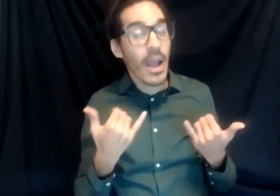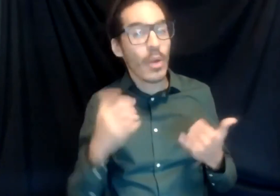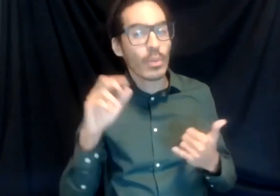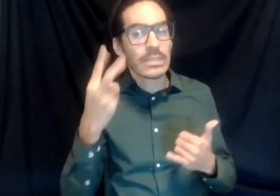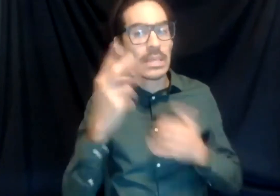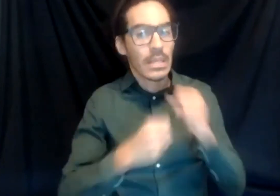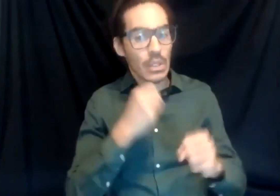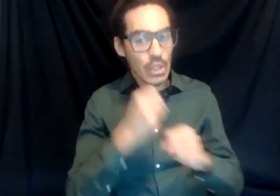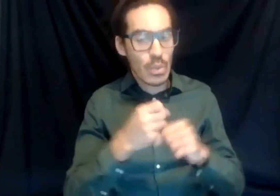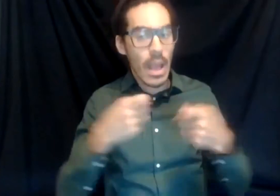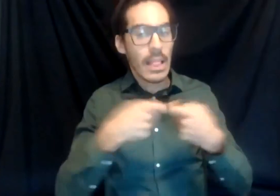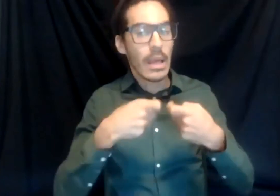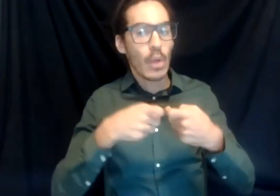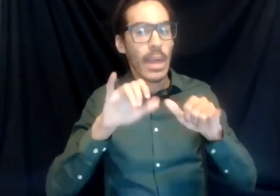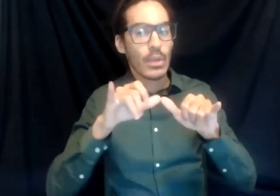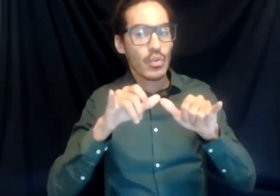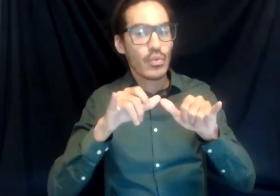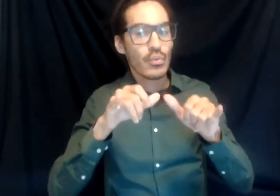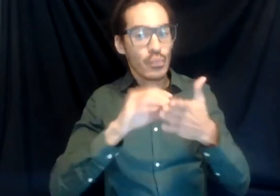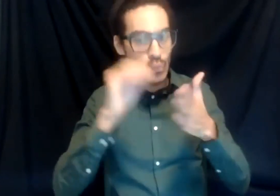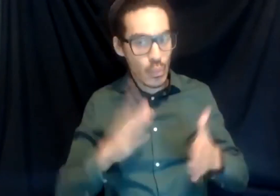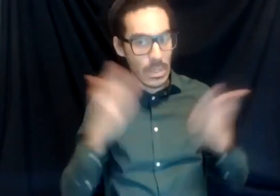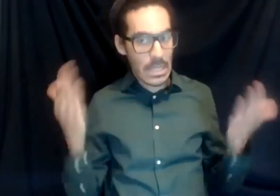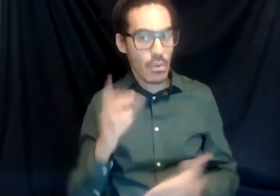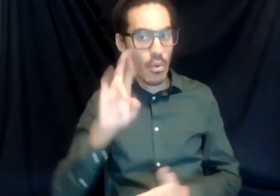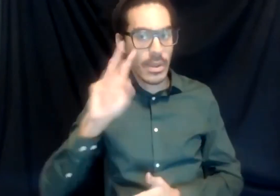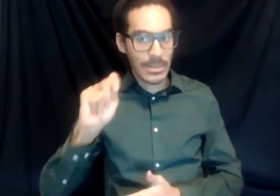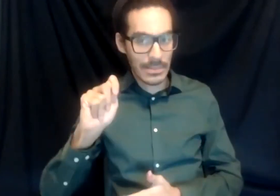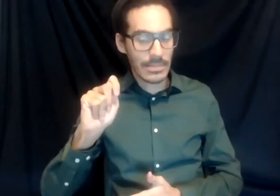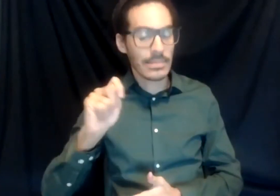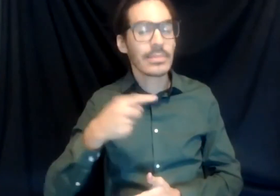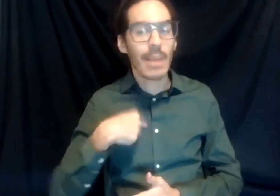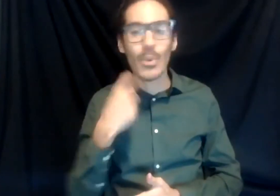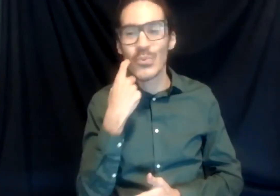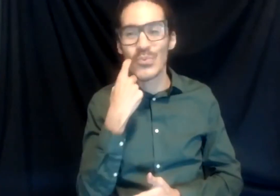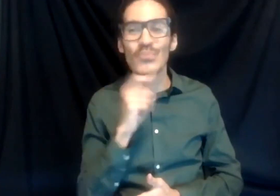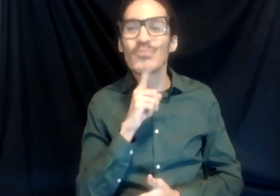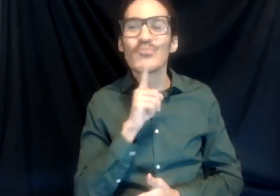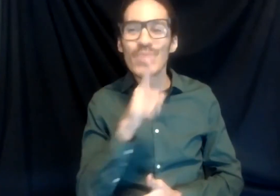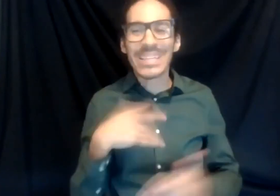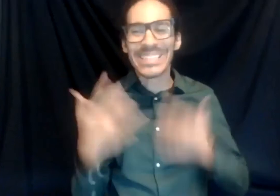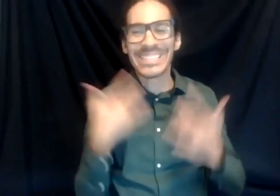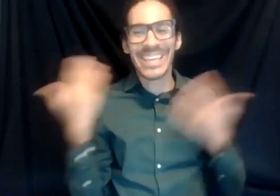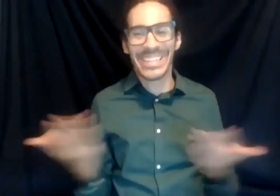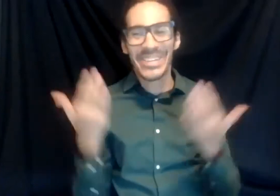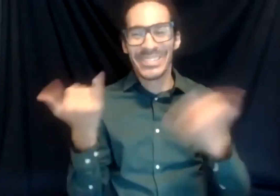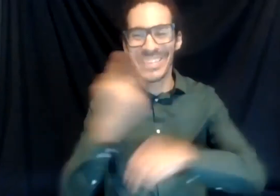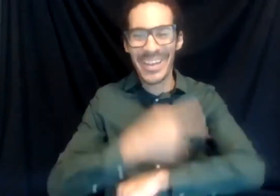engineering student here at RIT. And I'm really excited to be here today. All right. Thank you both.